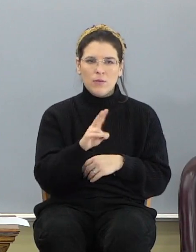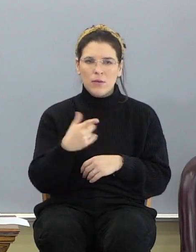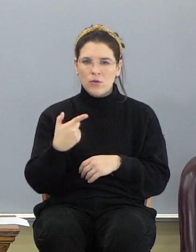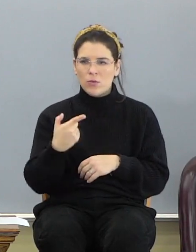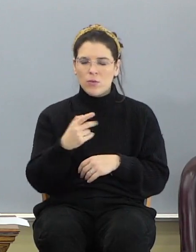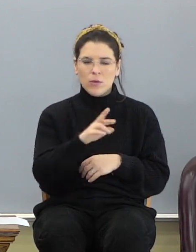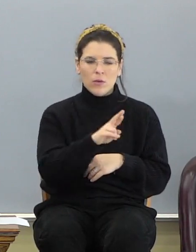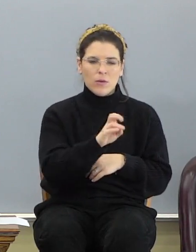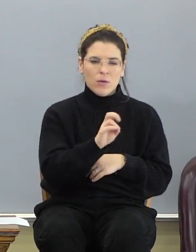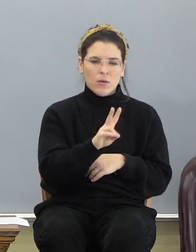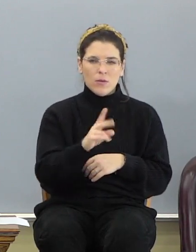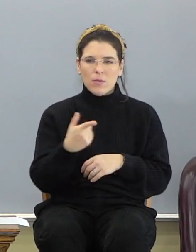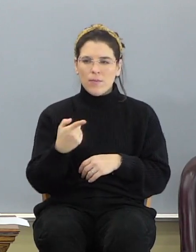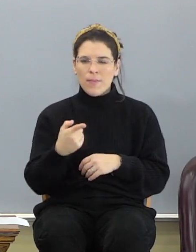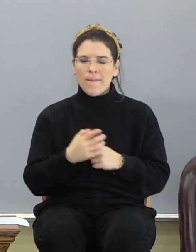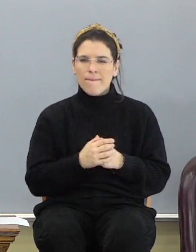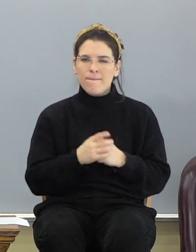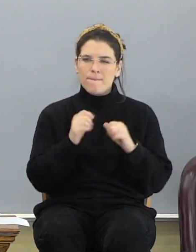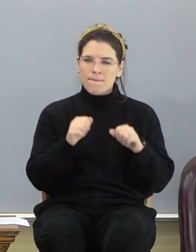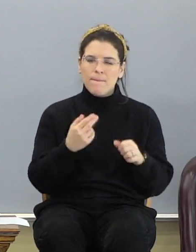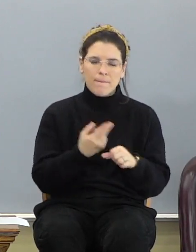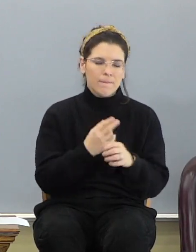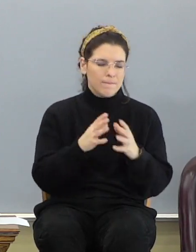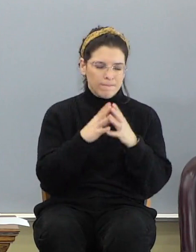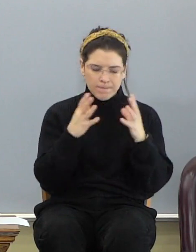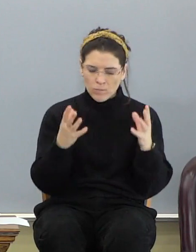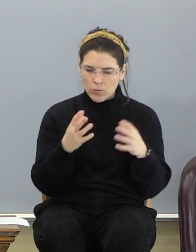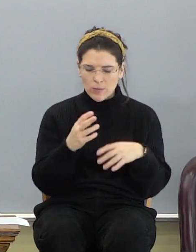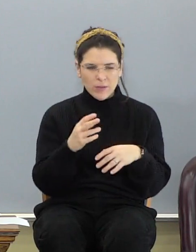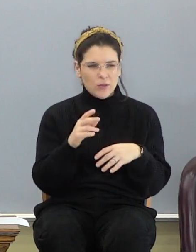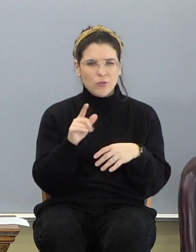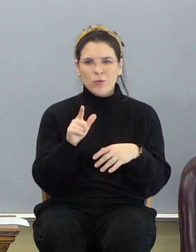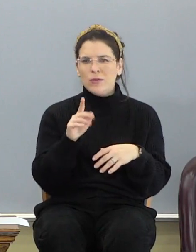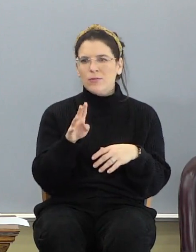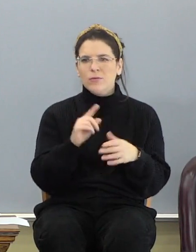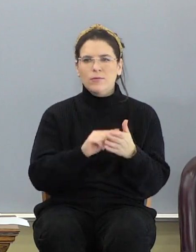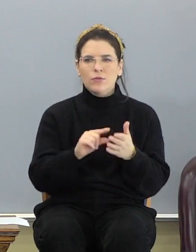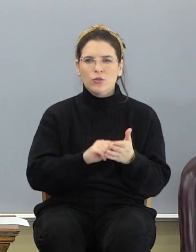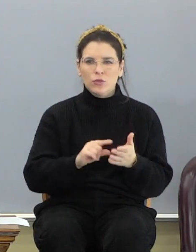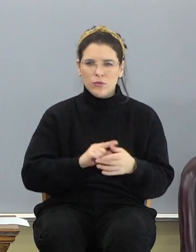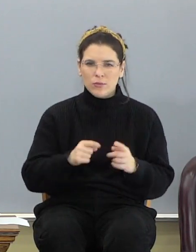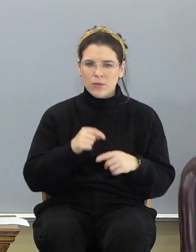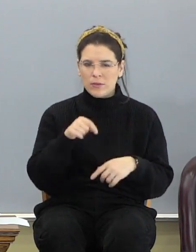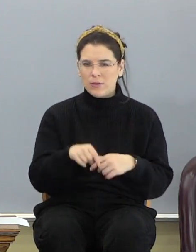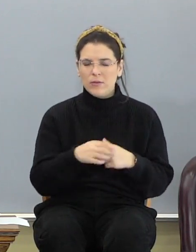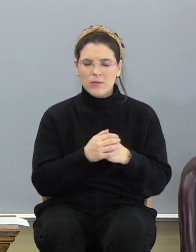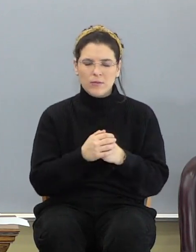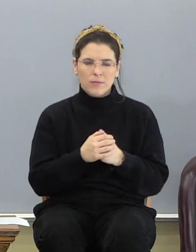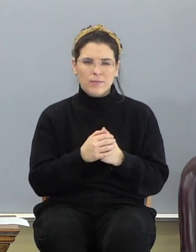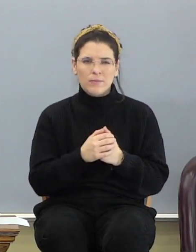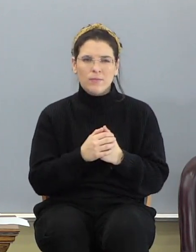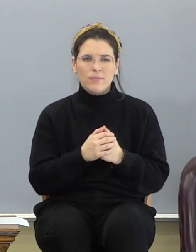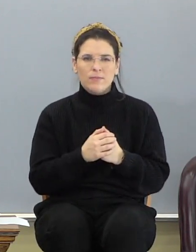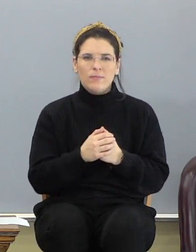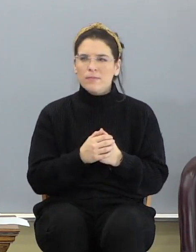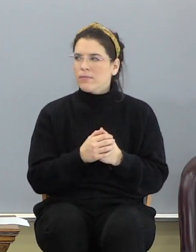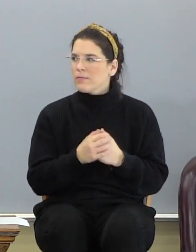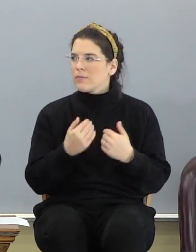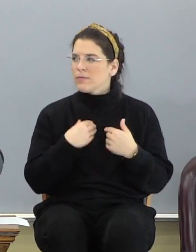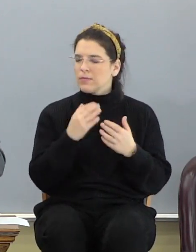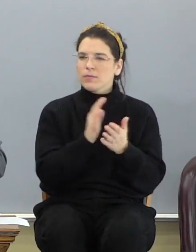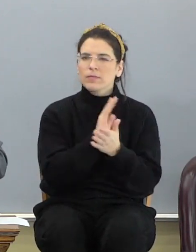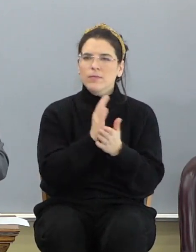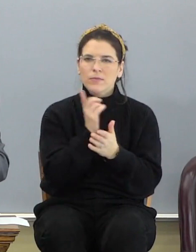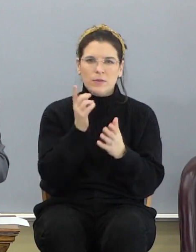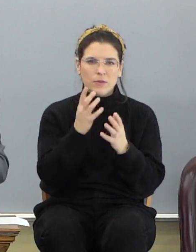and we could use a dozen, two dozen verses about this stuff. And I got a sheet, look at all that